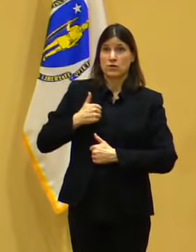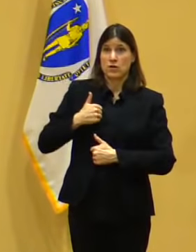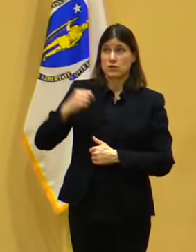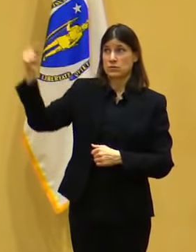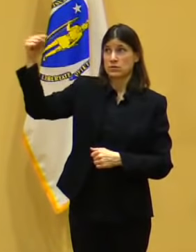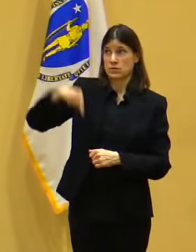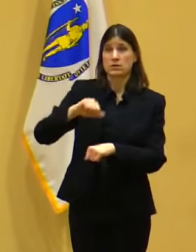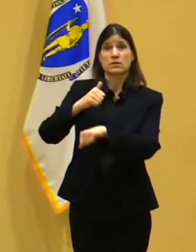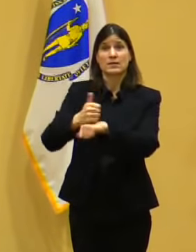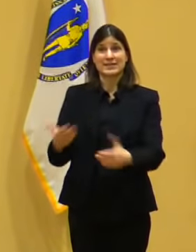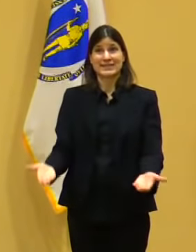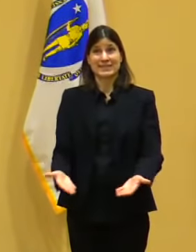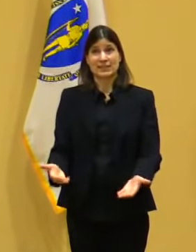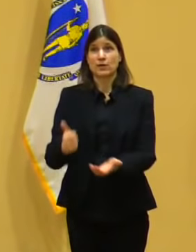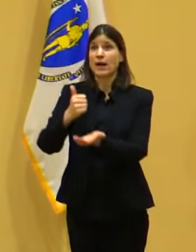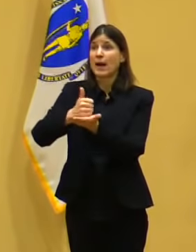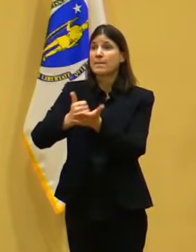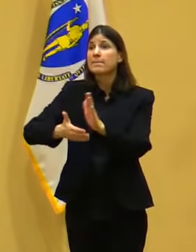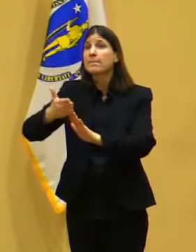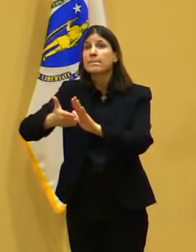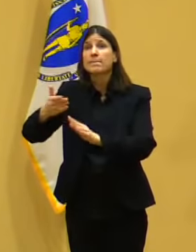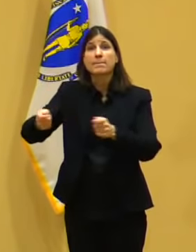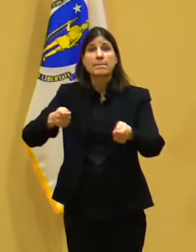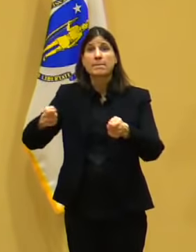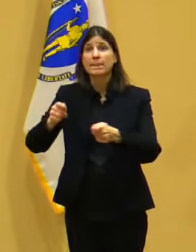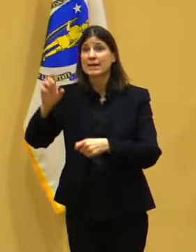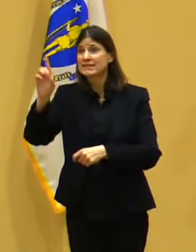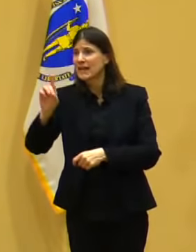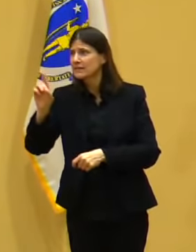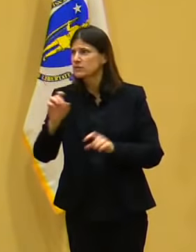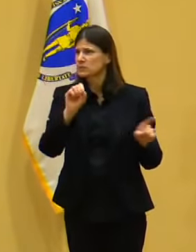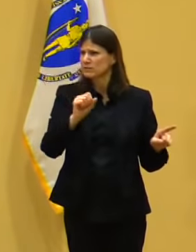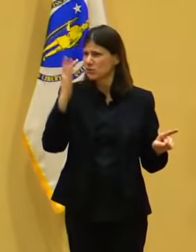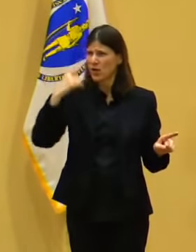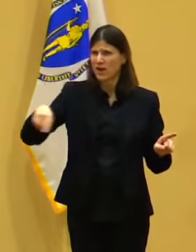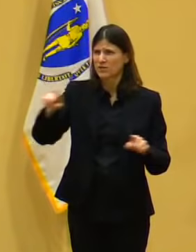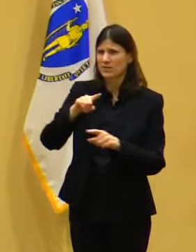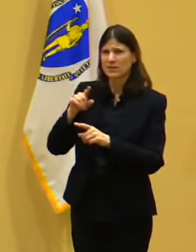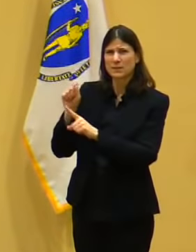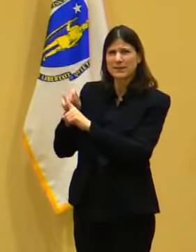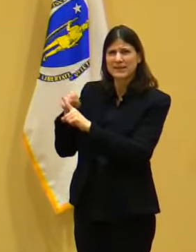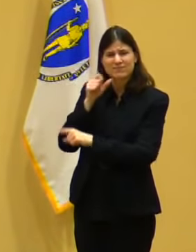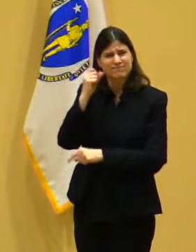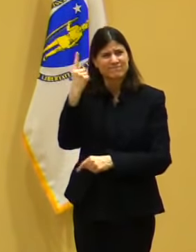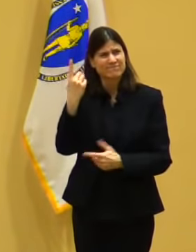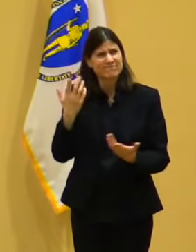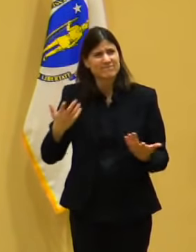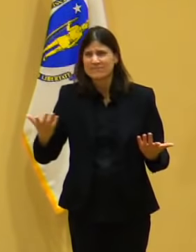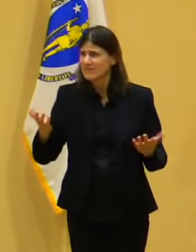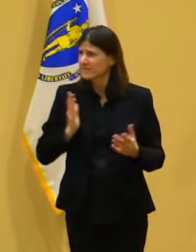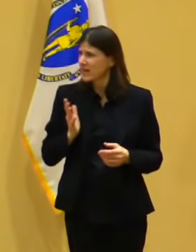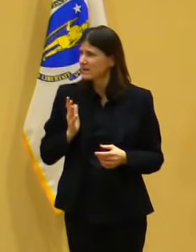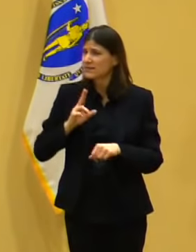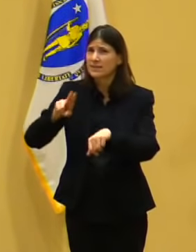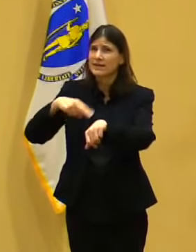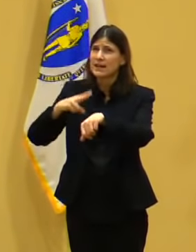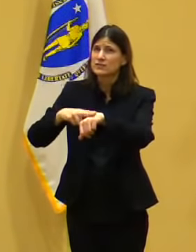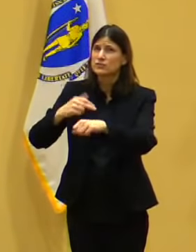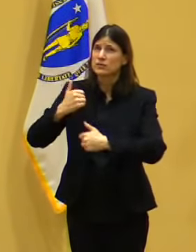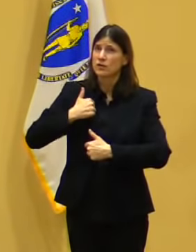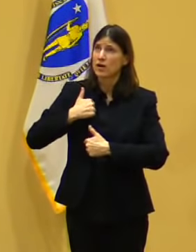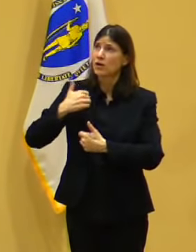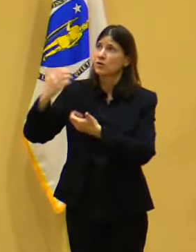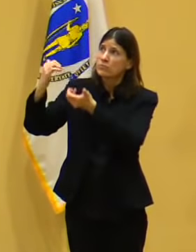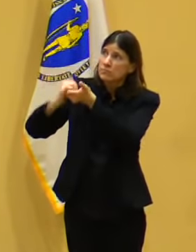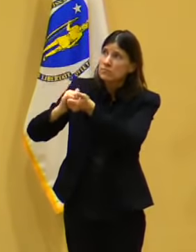support purposes. I don't understand why that's such a hard concept. It's kind of been the way we've been working. We've been working with them on an